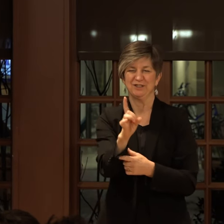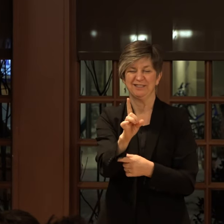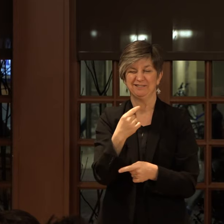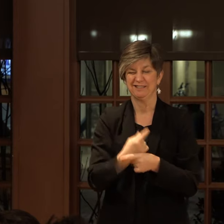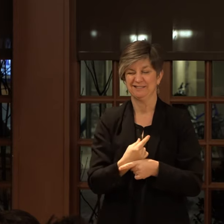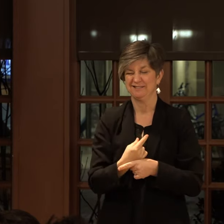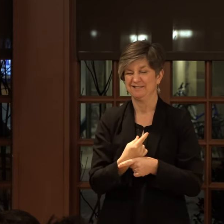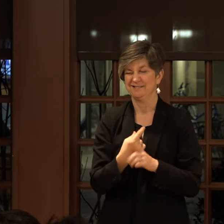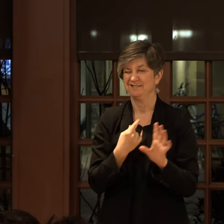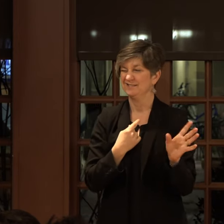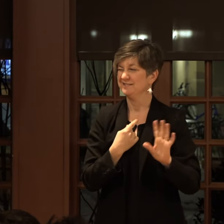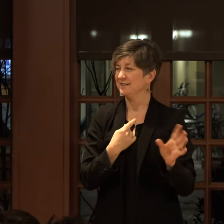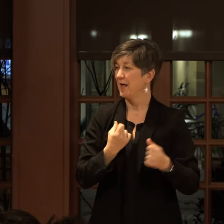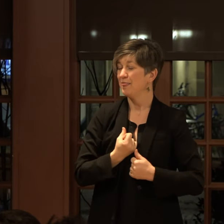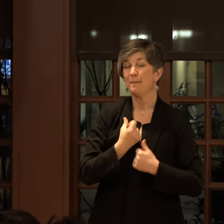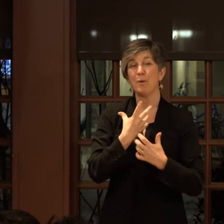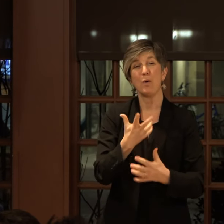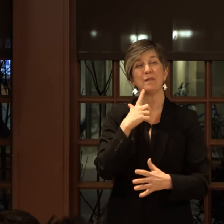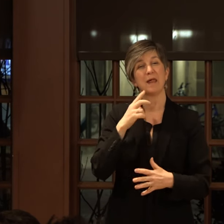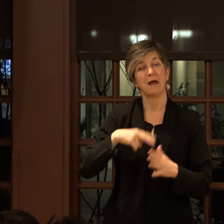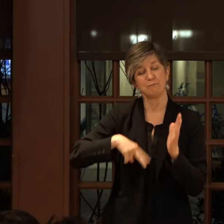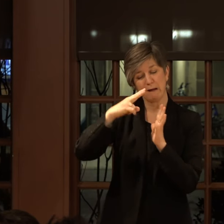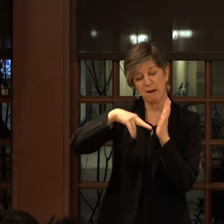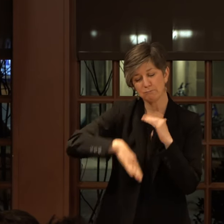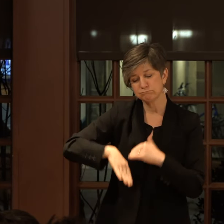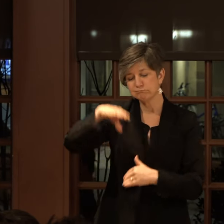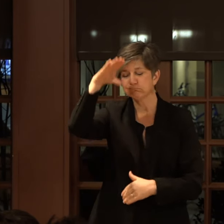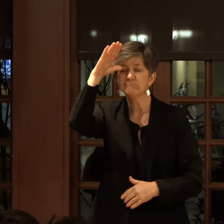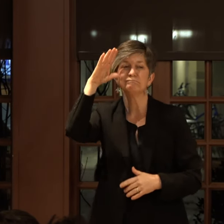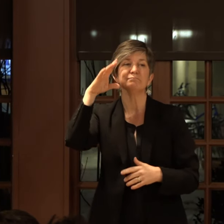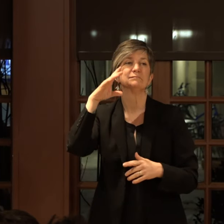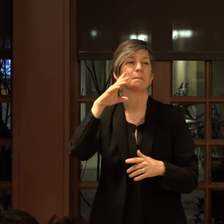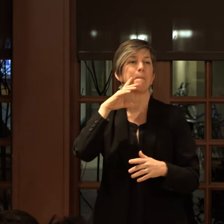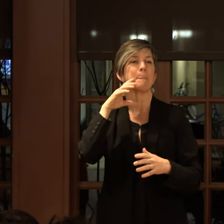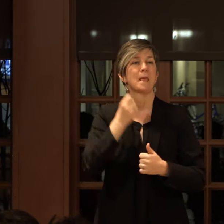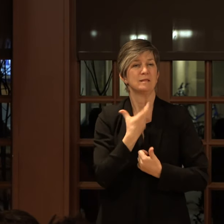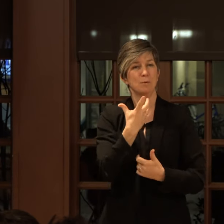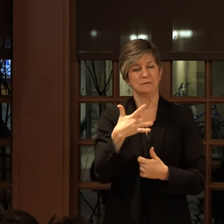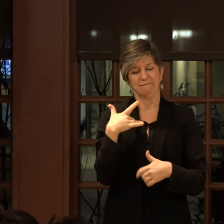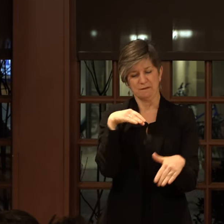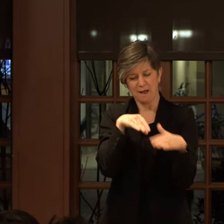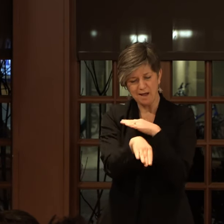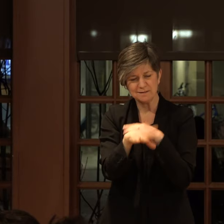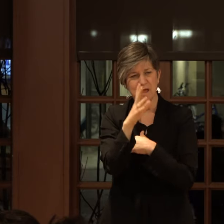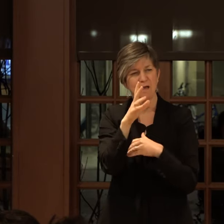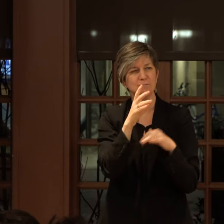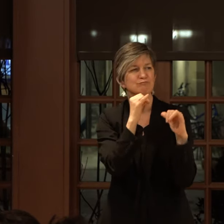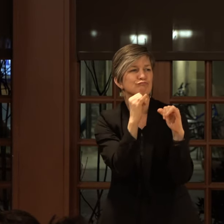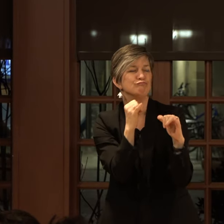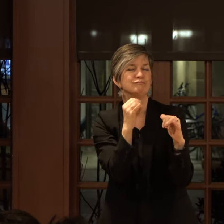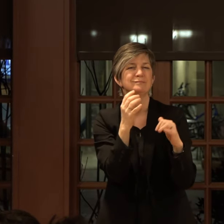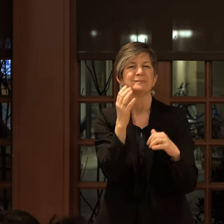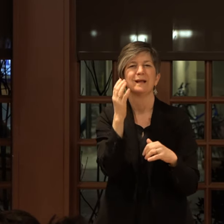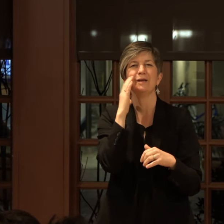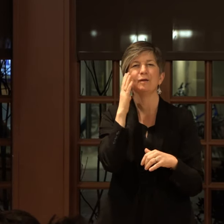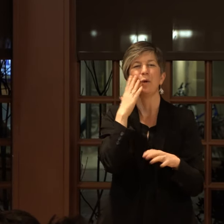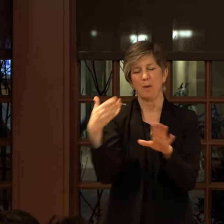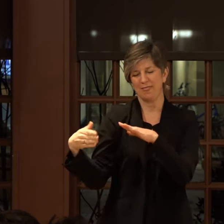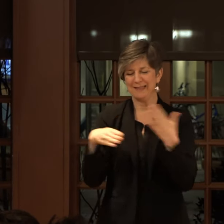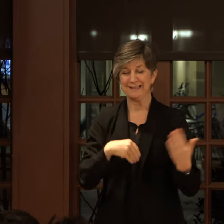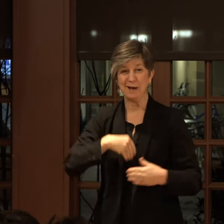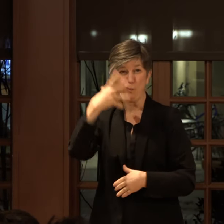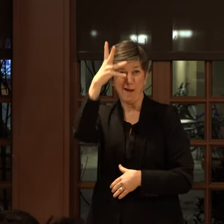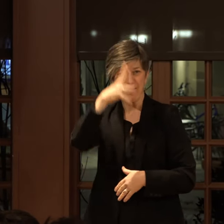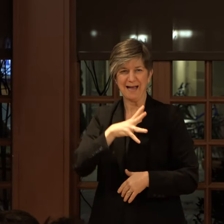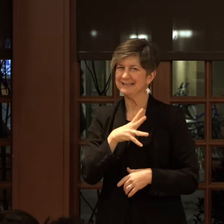right? Like, the poets that I came up reading and the poets that I have access to, like, you know, like the dead white dudes was not,